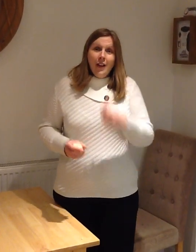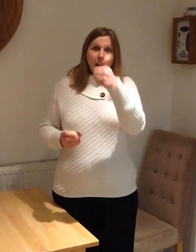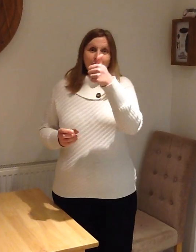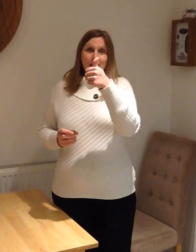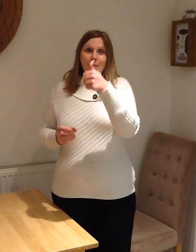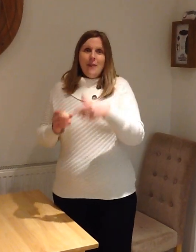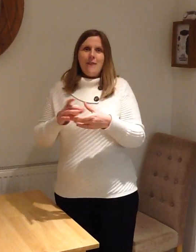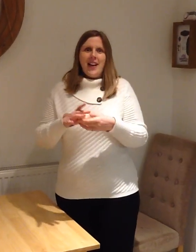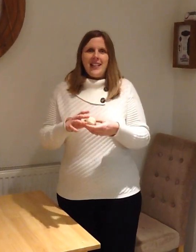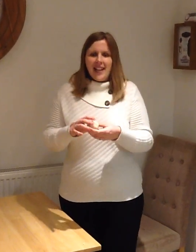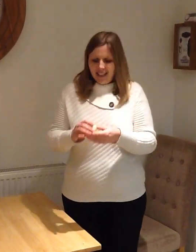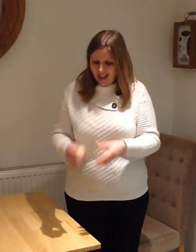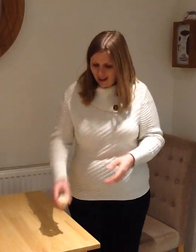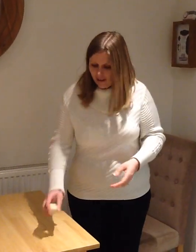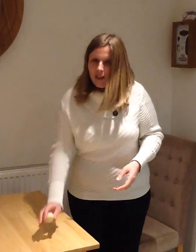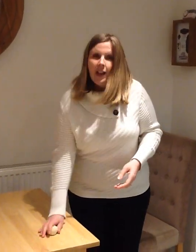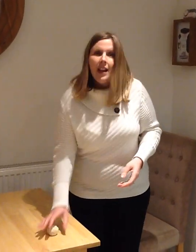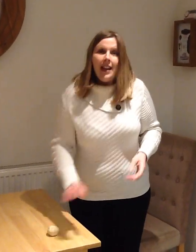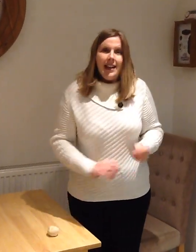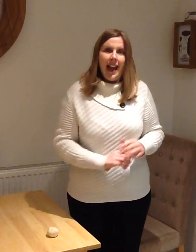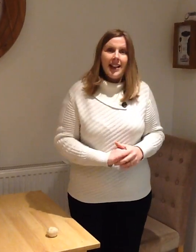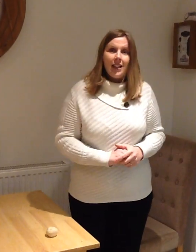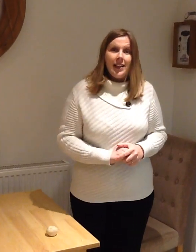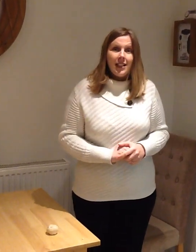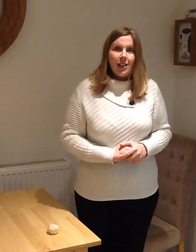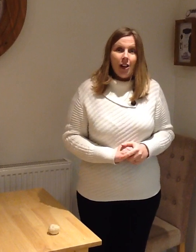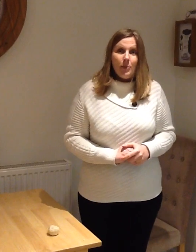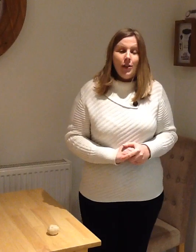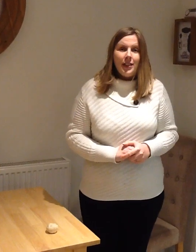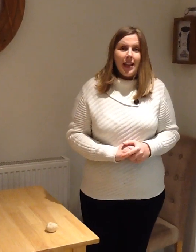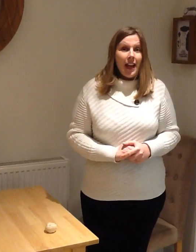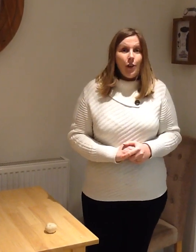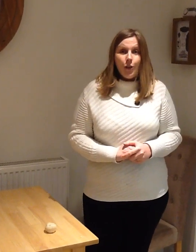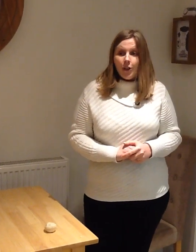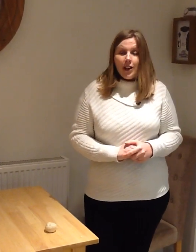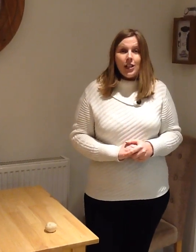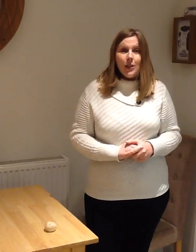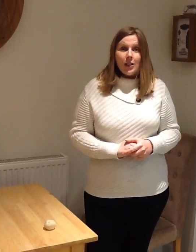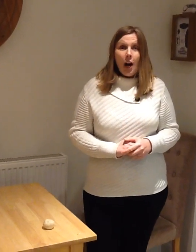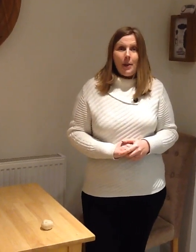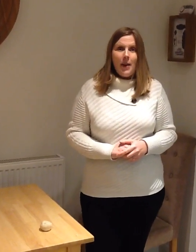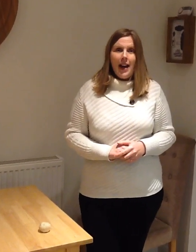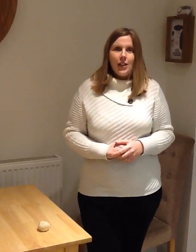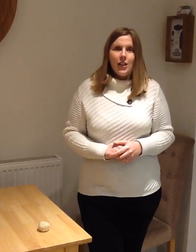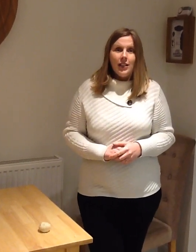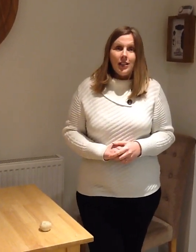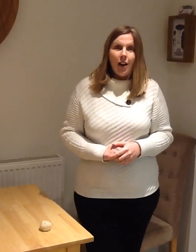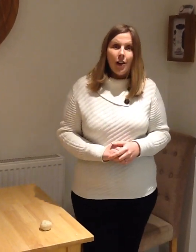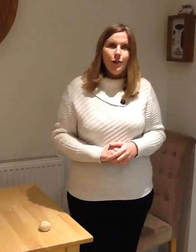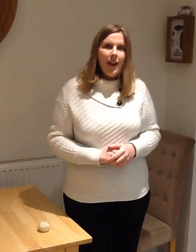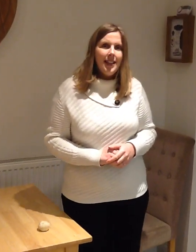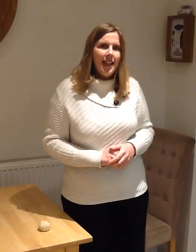Got some? Fantastic! Next, I need to start the music and all you're going to do is copy my actions. Are you ready?